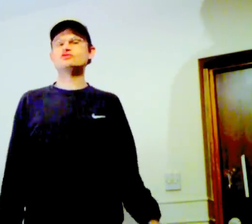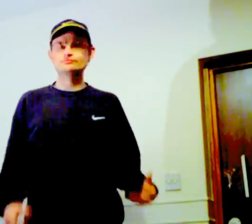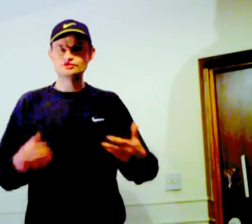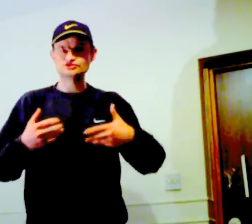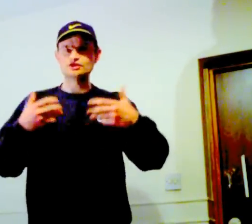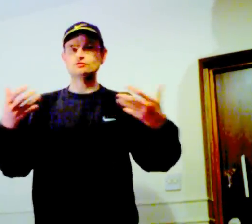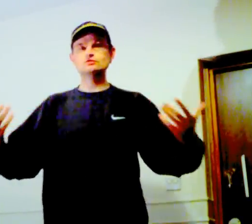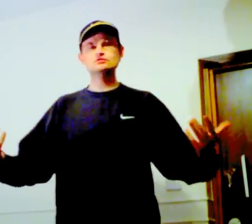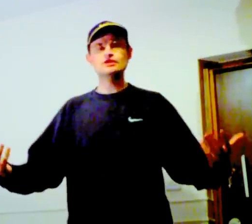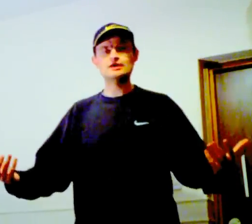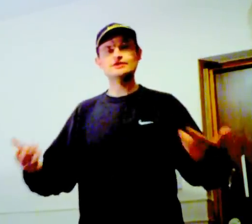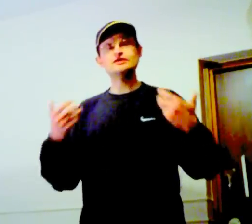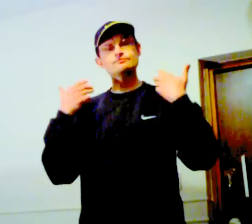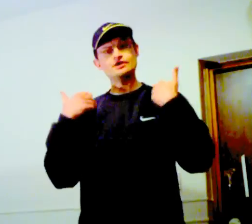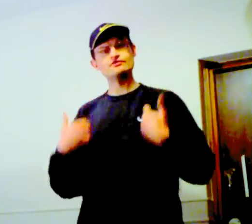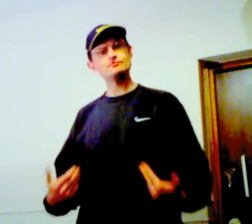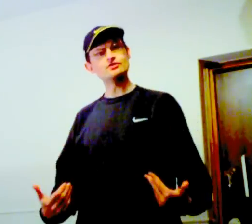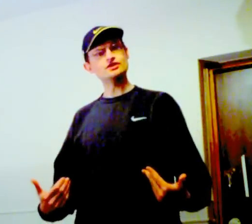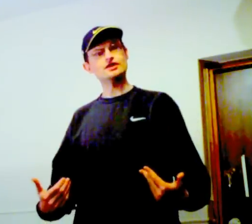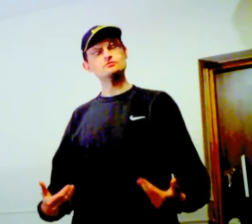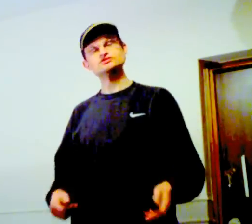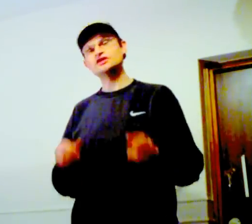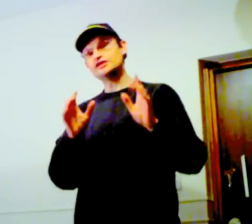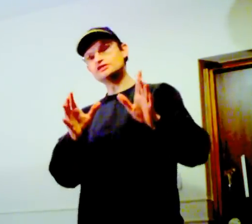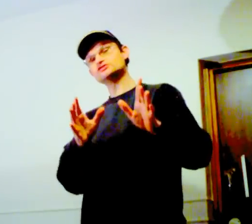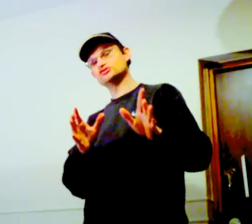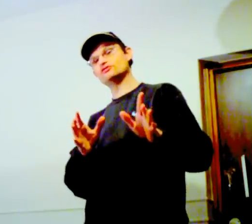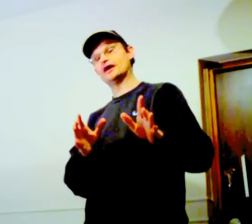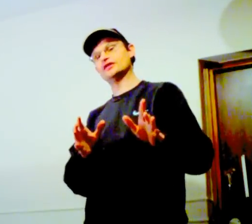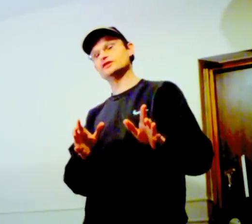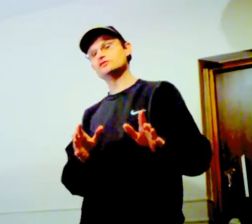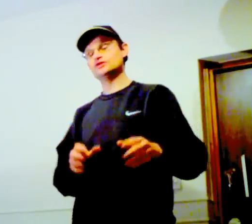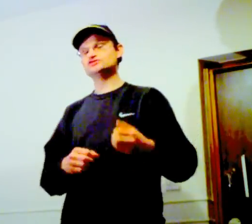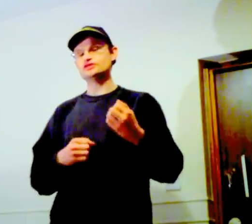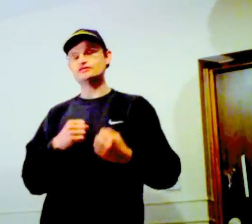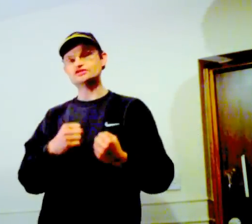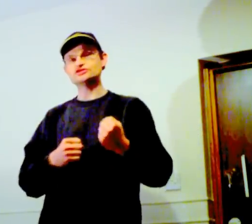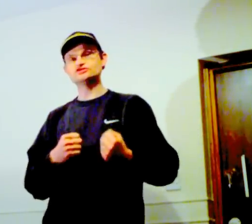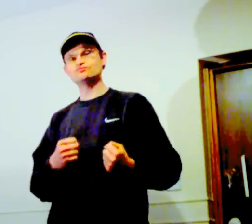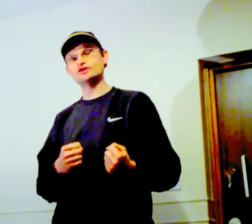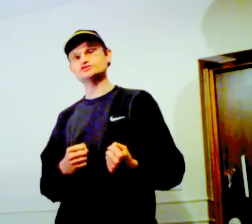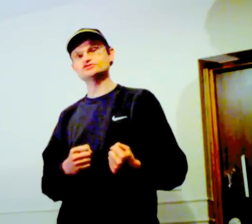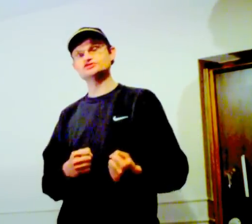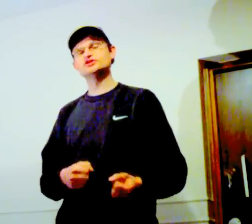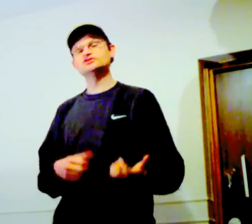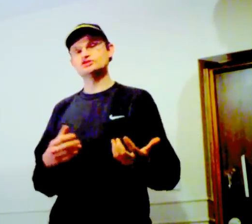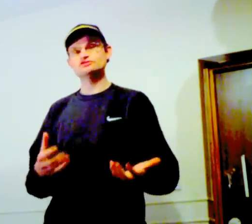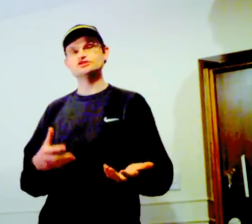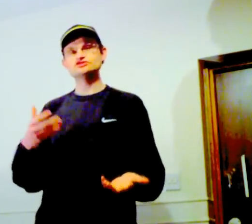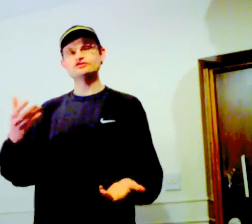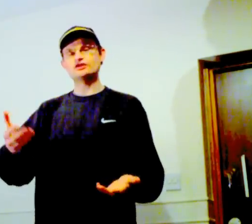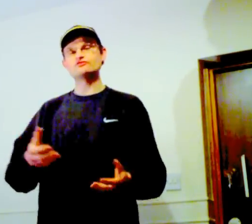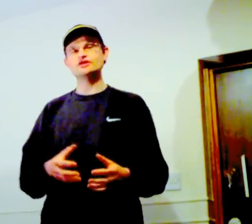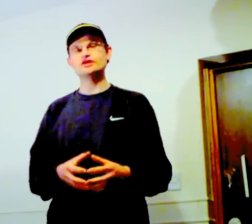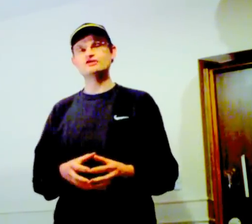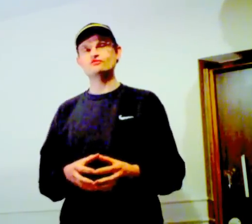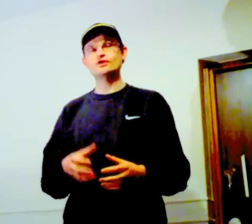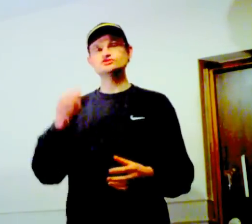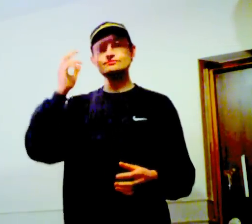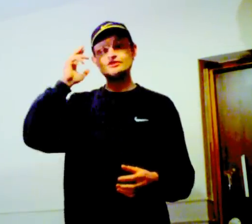room because they will emanate it by their body language. He didn't do that. But he still had that sense of presence. So essentially that already gave away to me